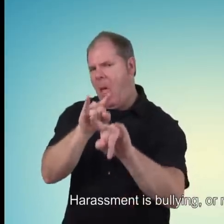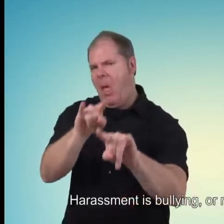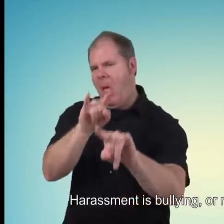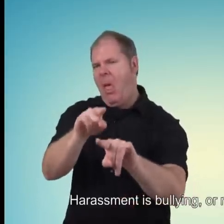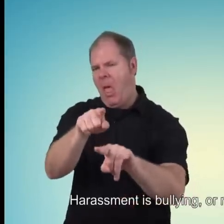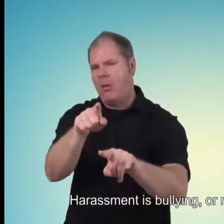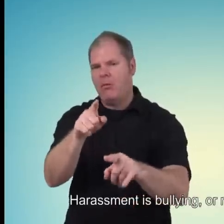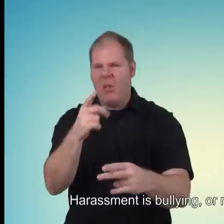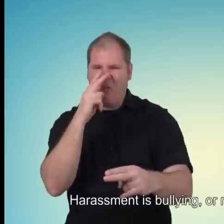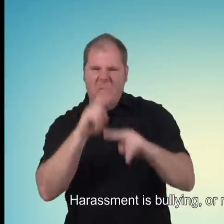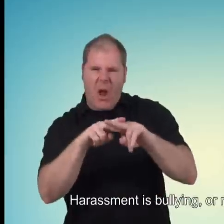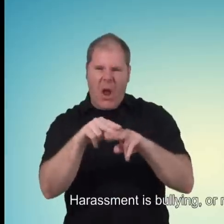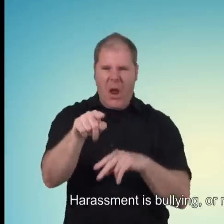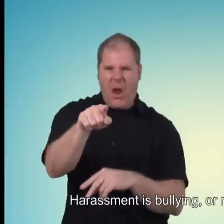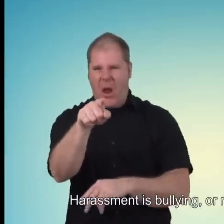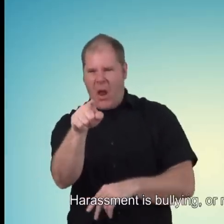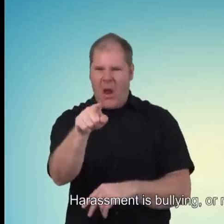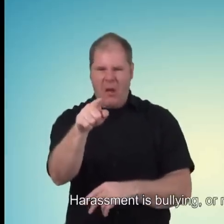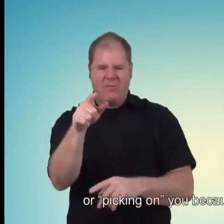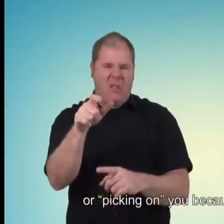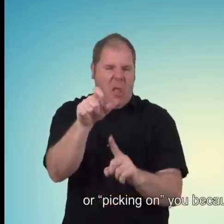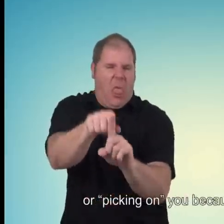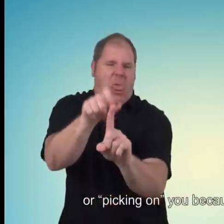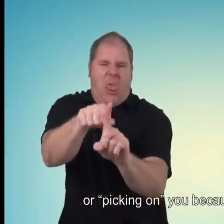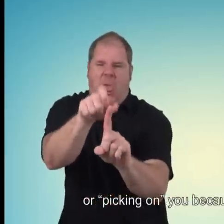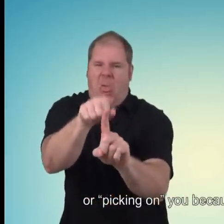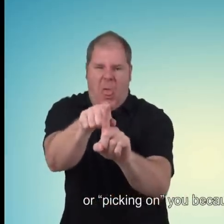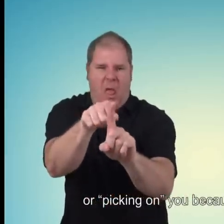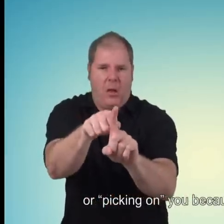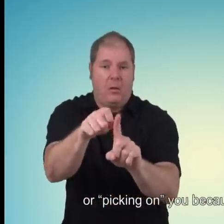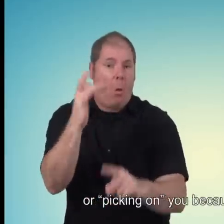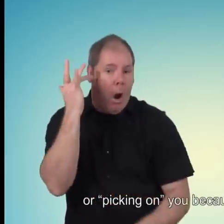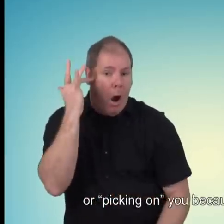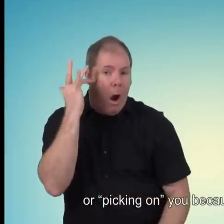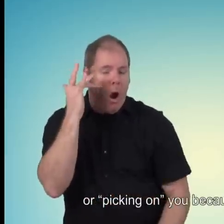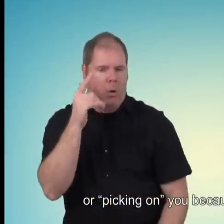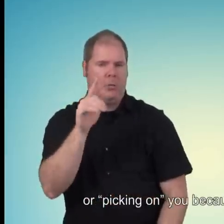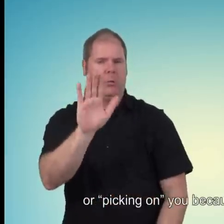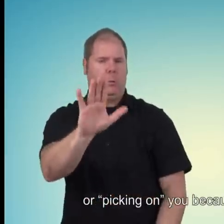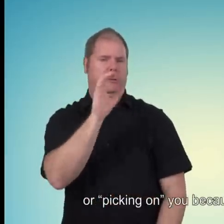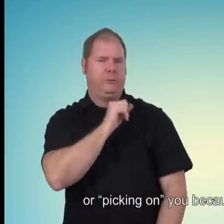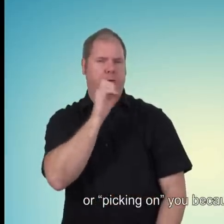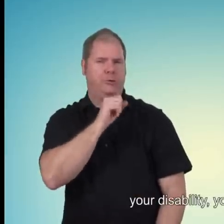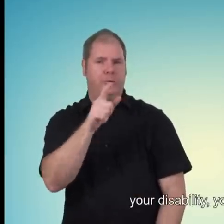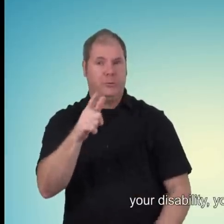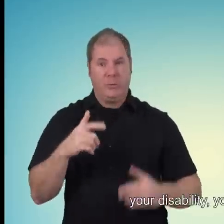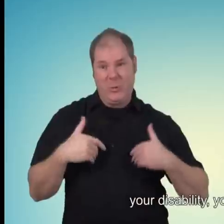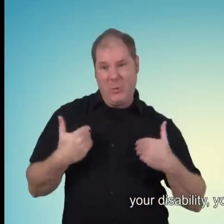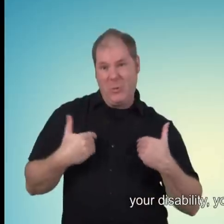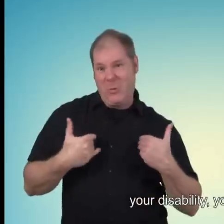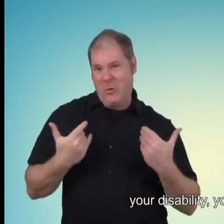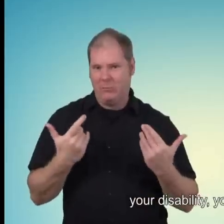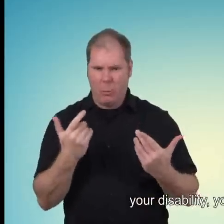you or picking on you because of your age, your disability, your sex,